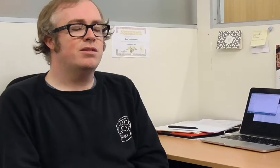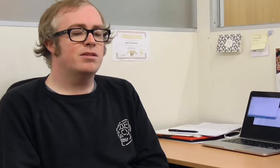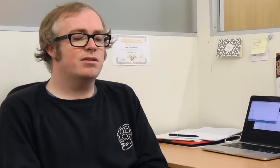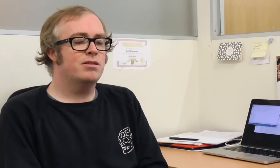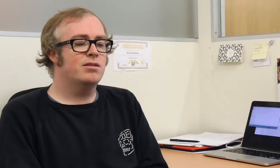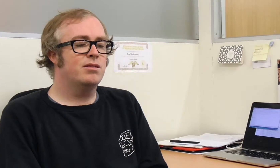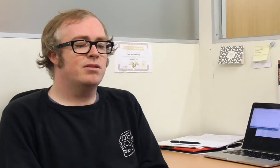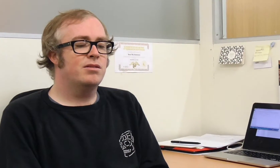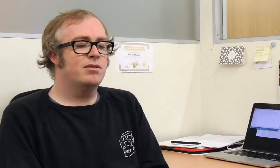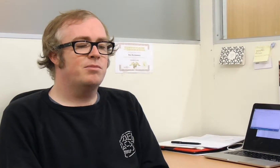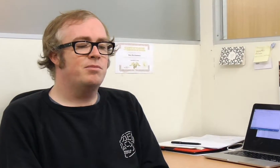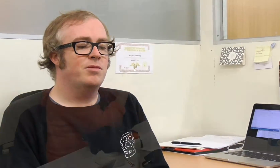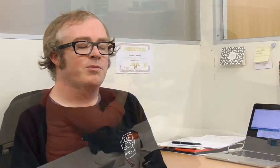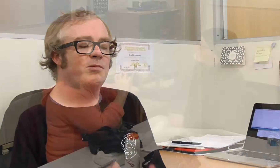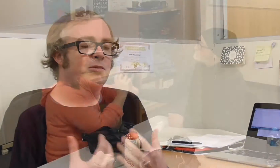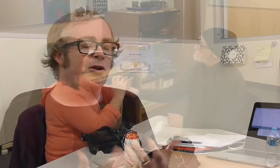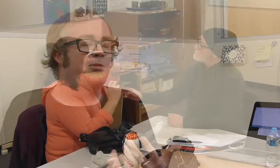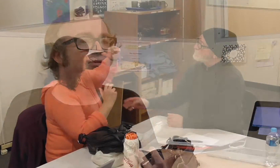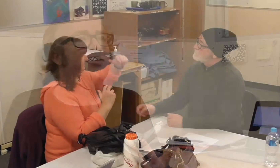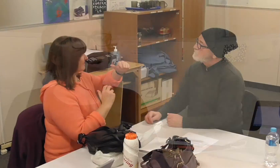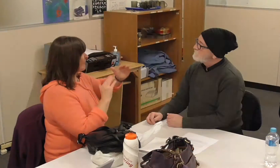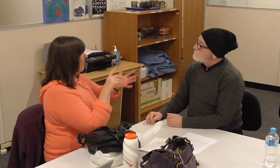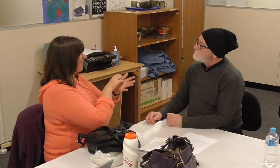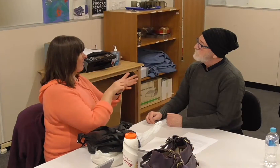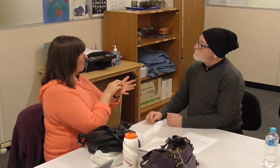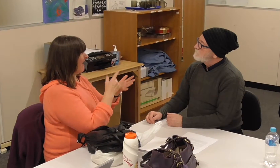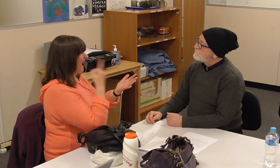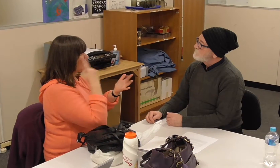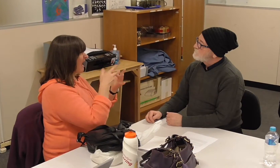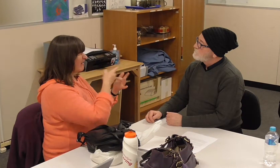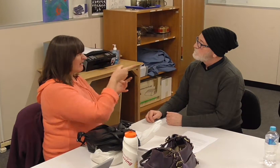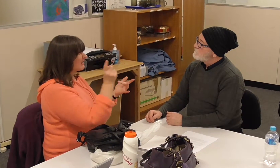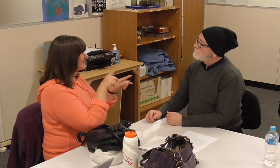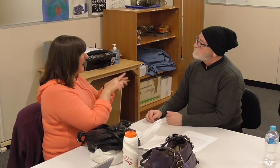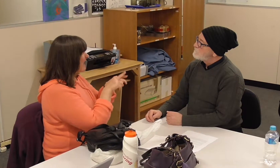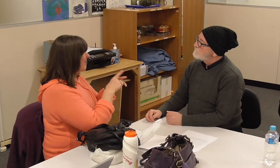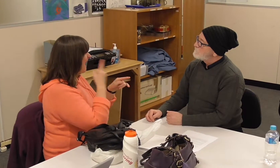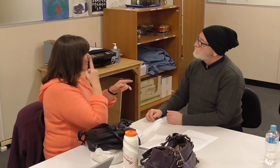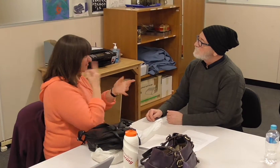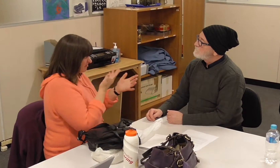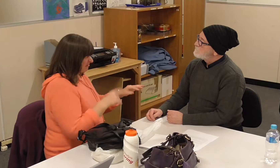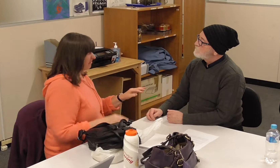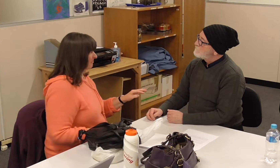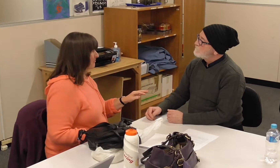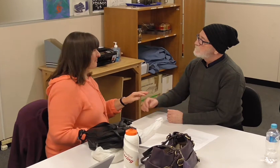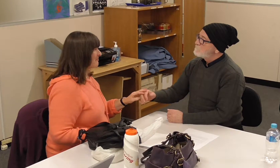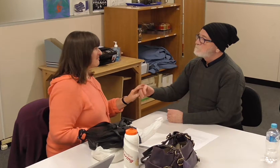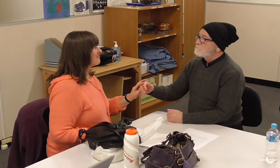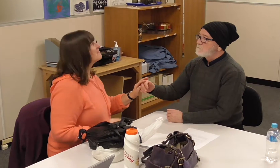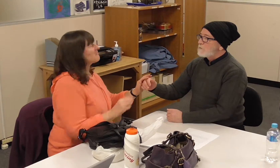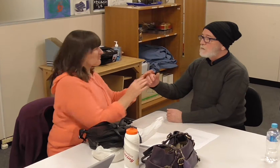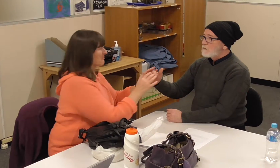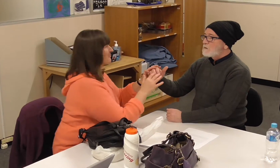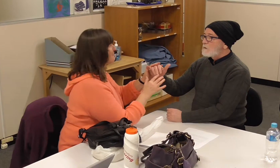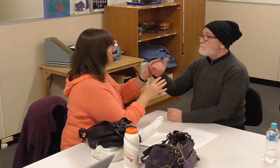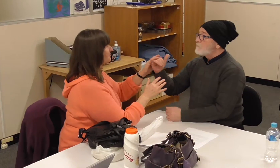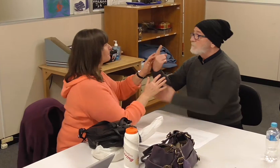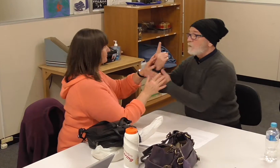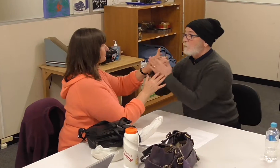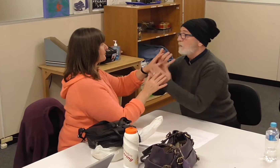most profound manifestation of their disability is that lack of connection. So they're cut off visually from